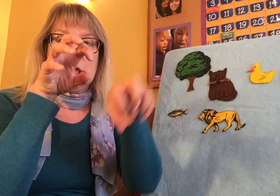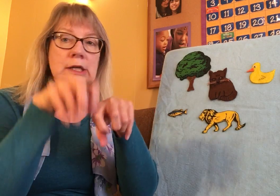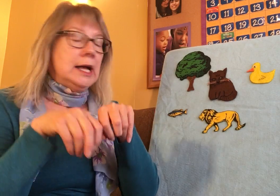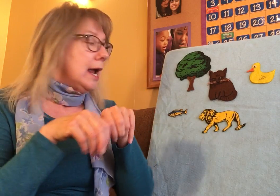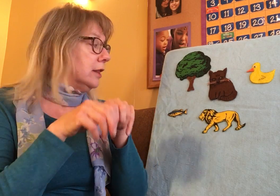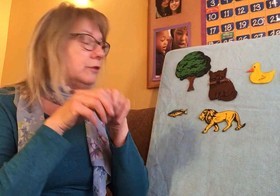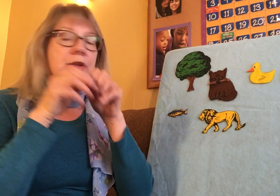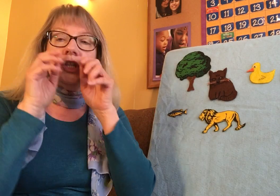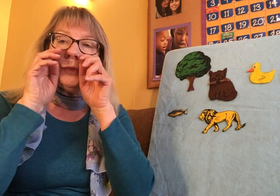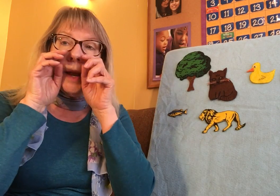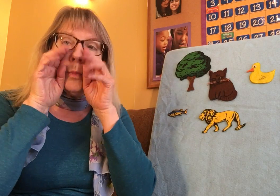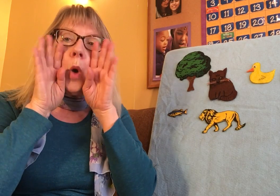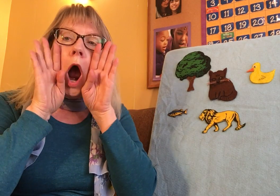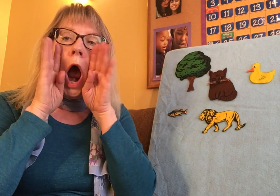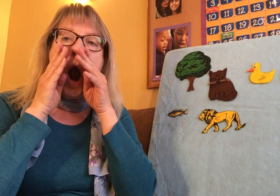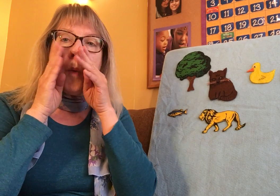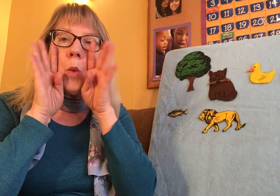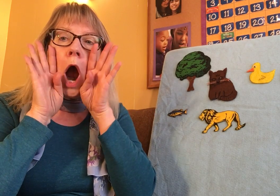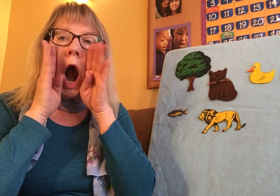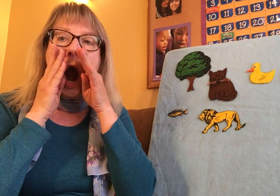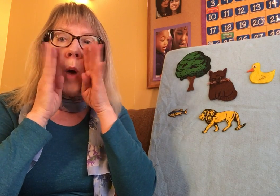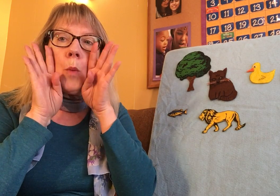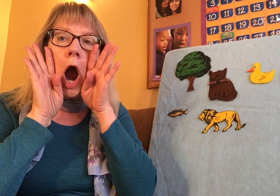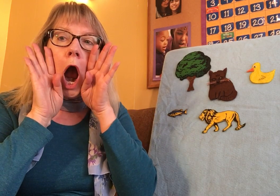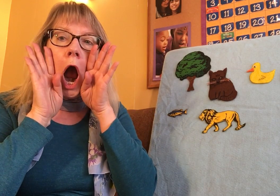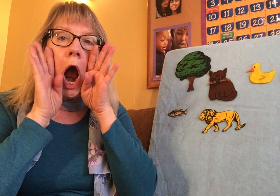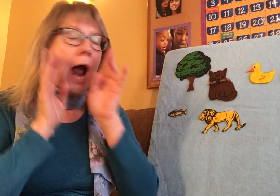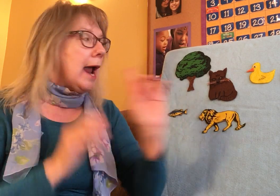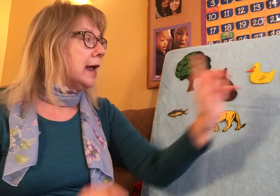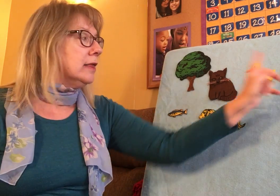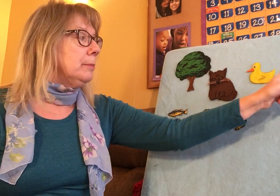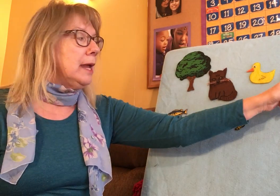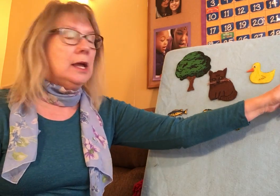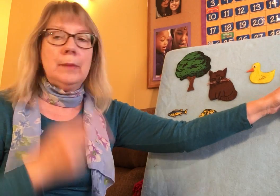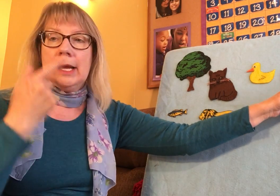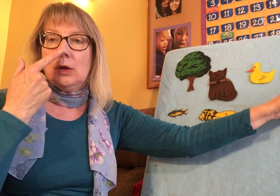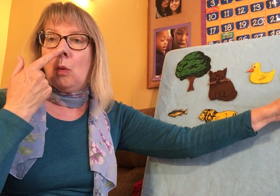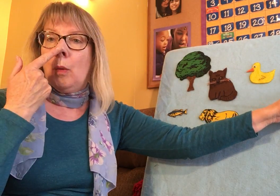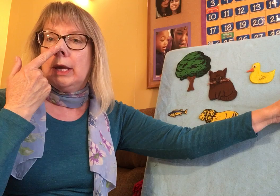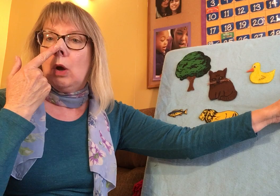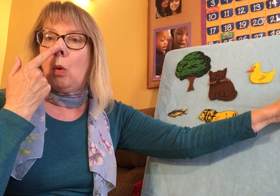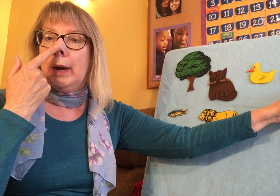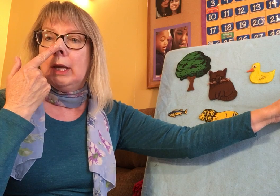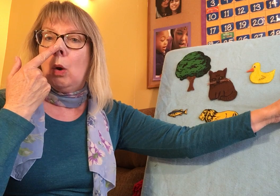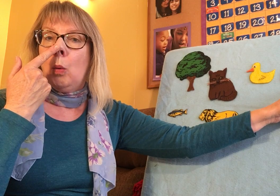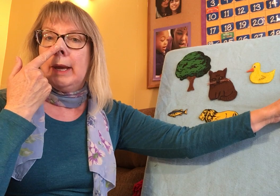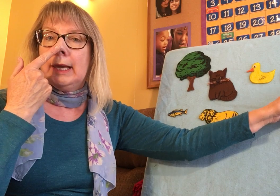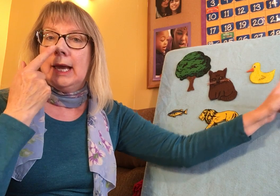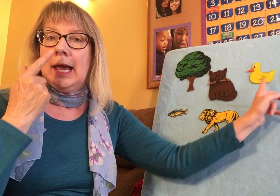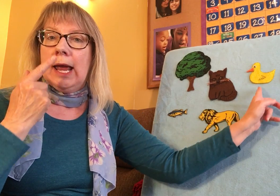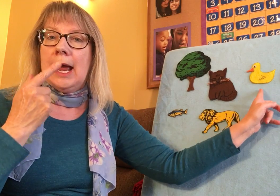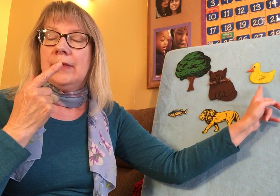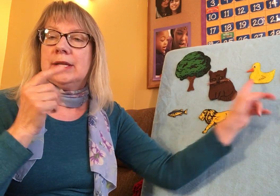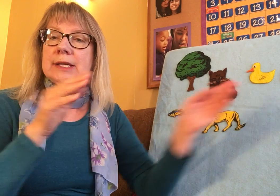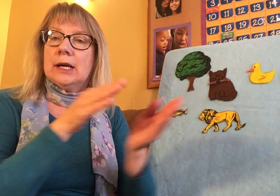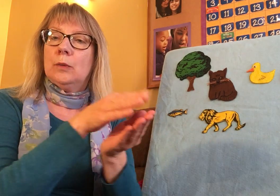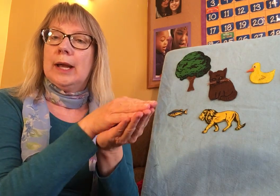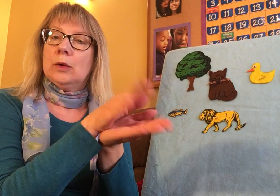And the fish went oink, oink, the pig went oink, oink, oink. And the duck went